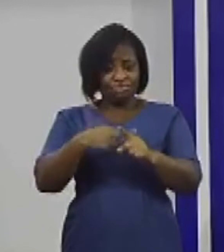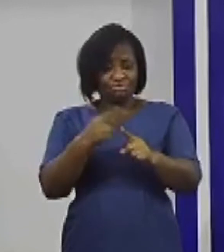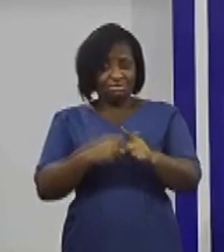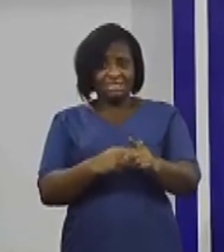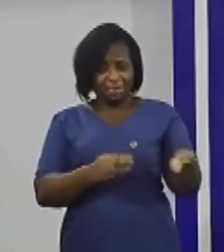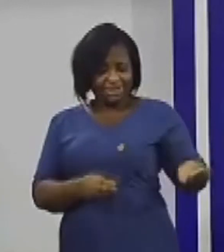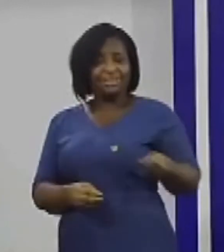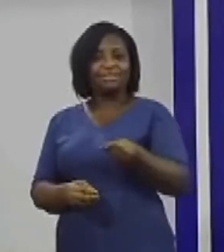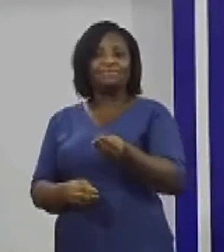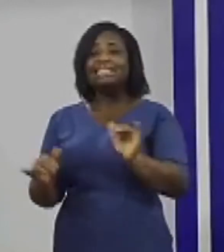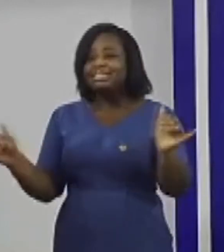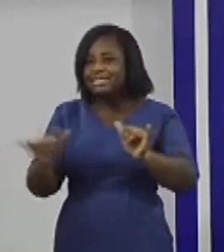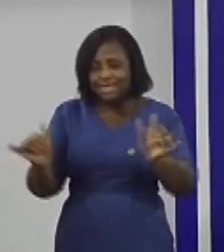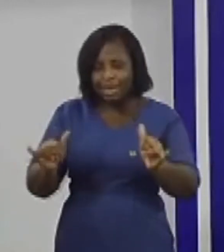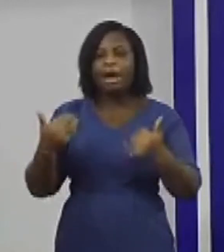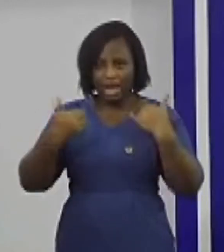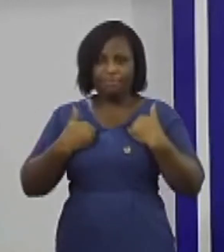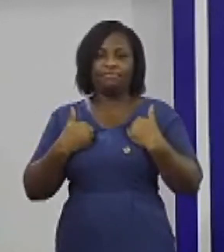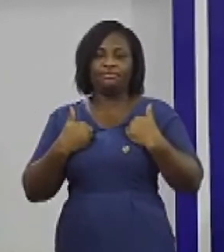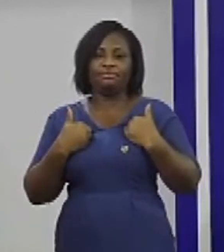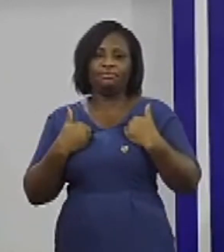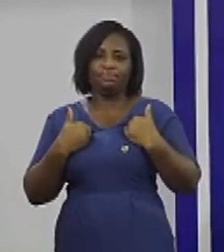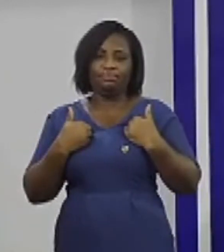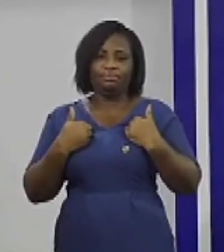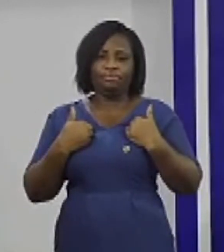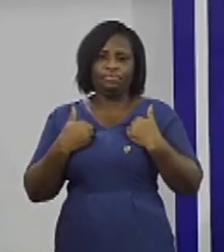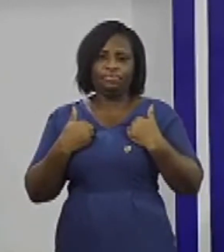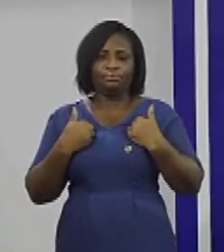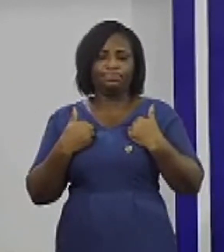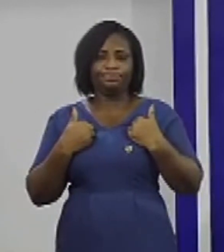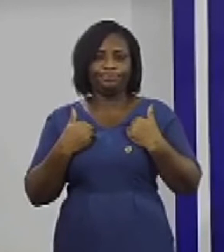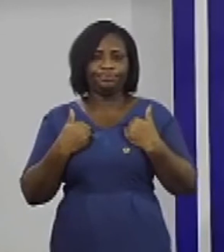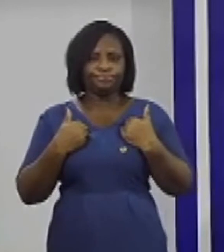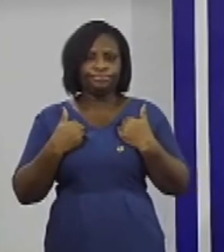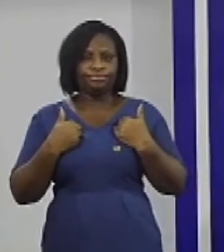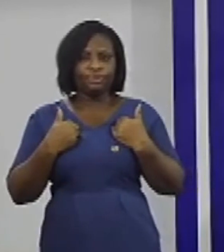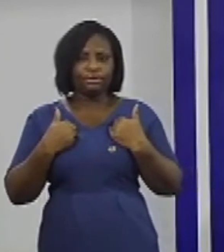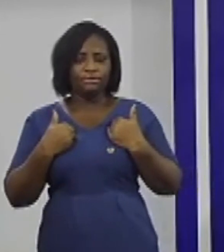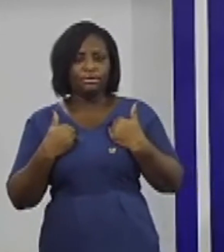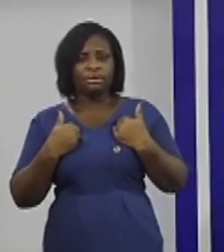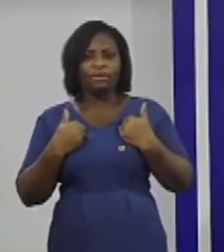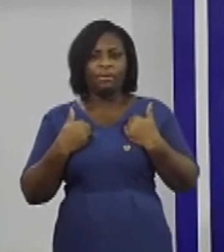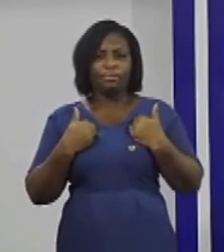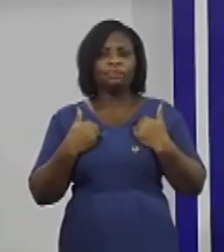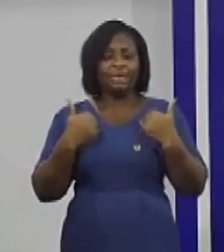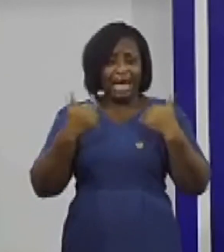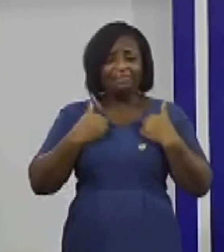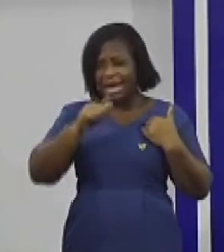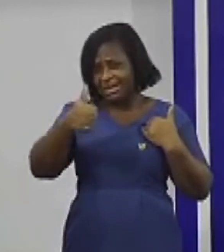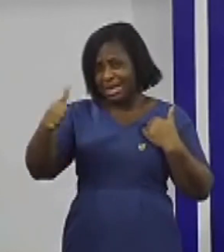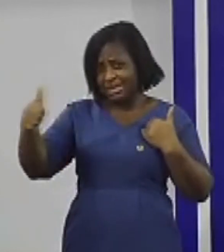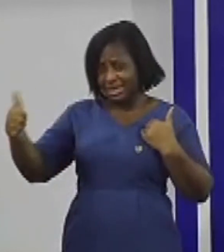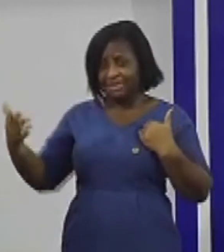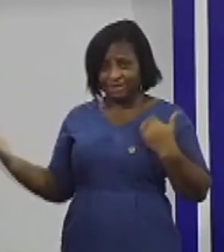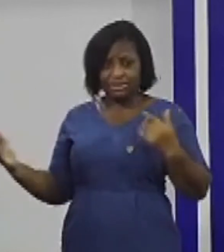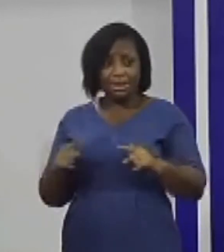criminal offence. B. is a misery of other offences, but I want to